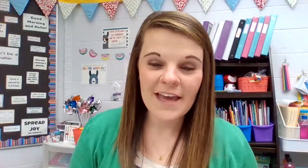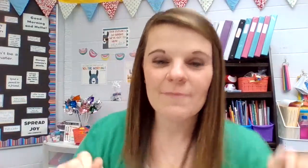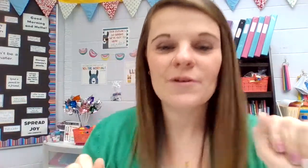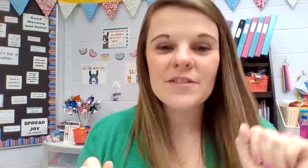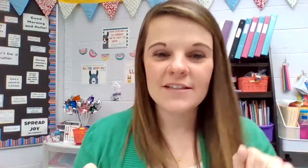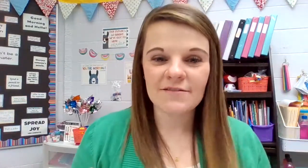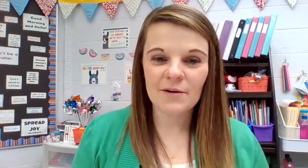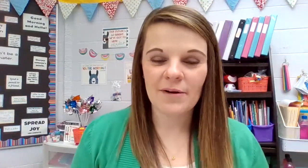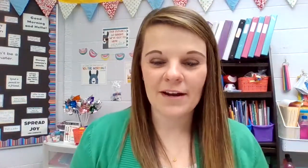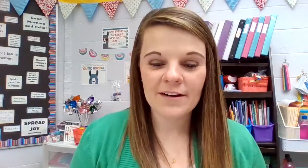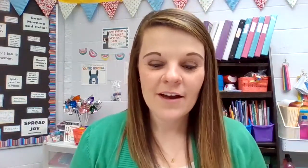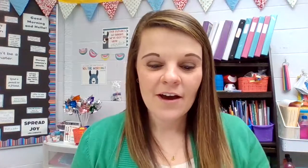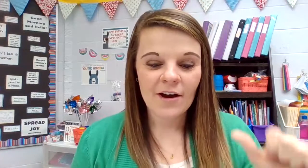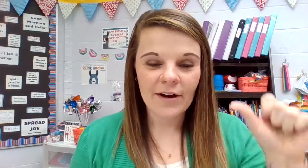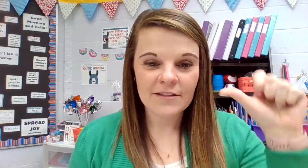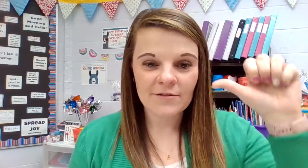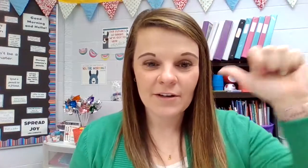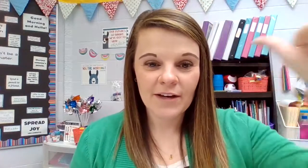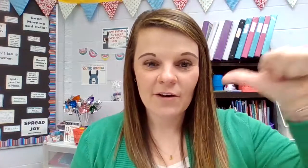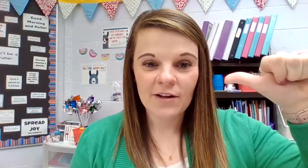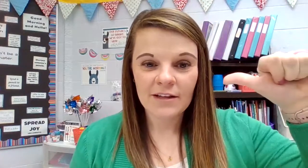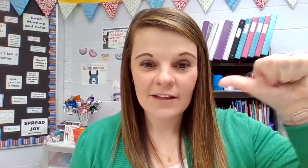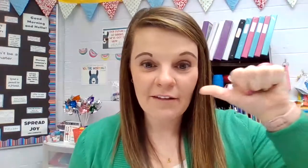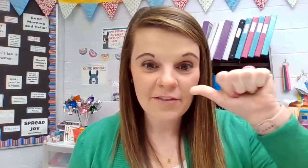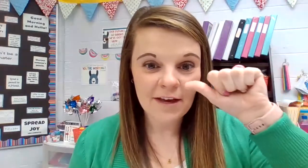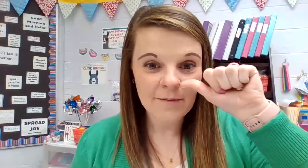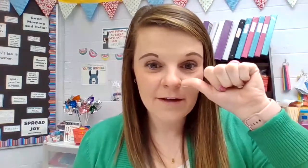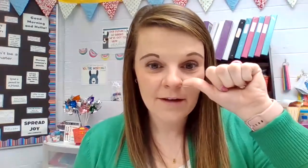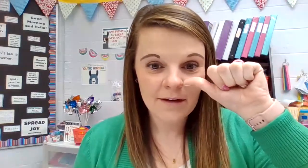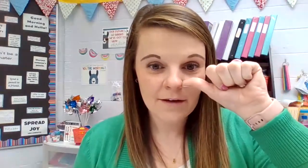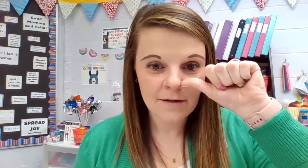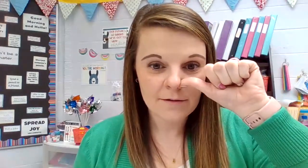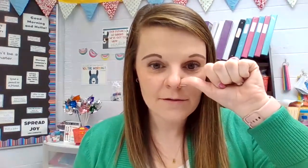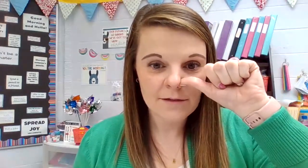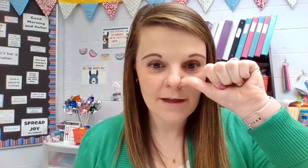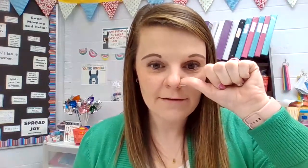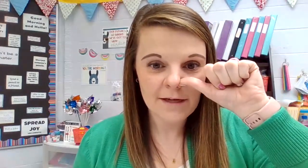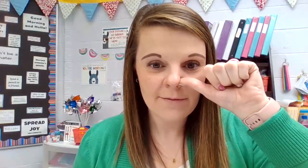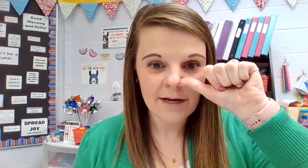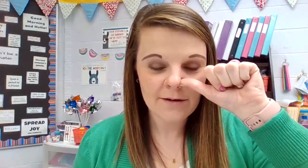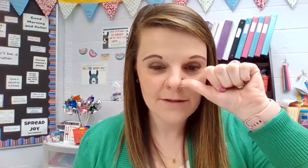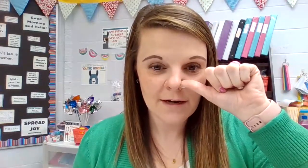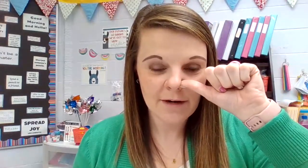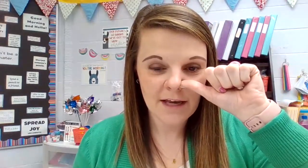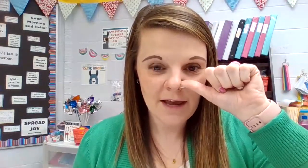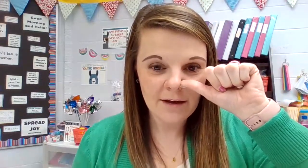and both sides of our brain. All right, so here we go. Left thumb, close the left side of my nose. And I'm going to inhale.